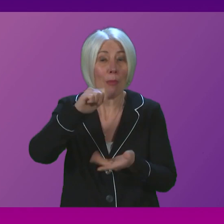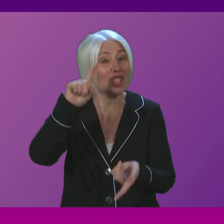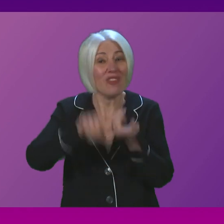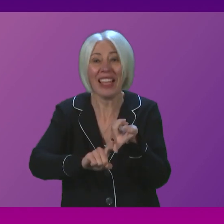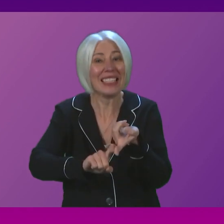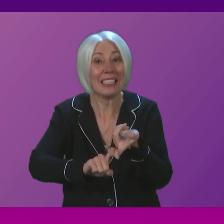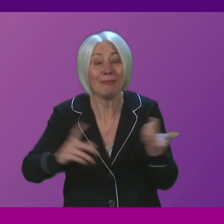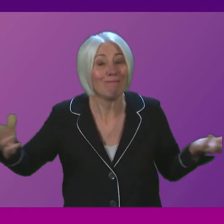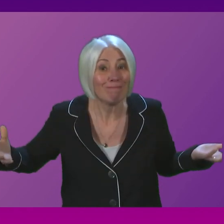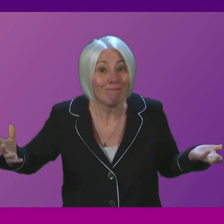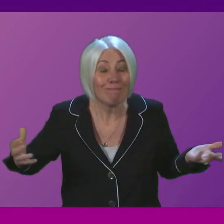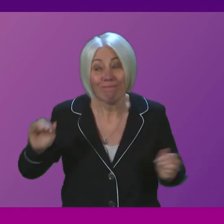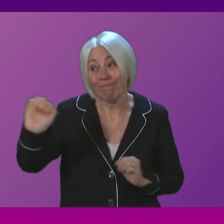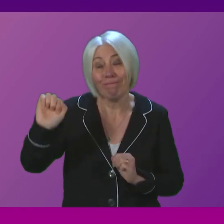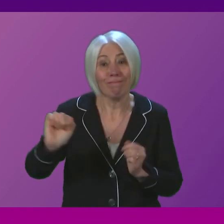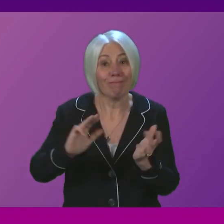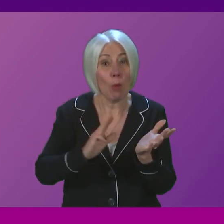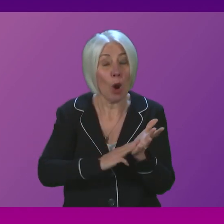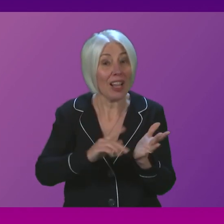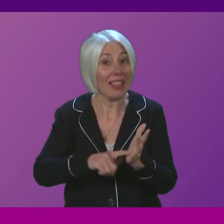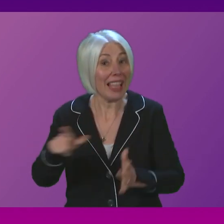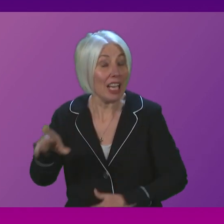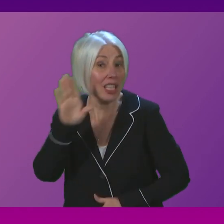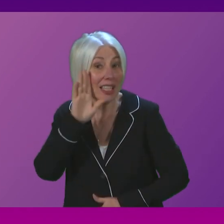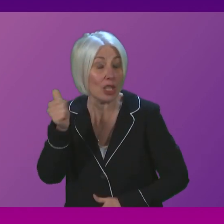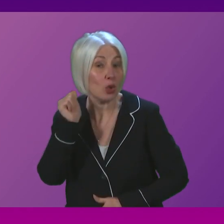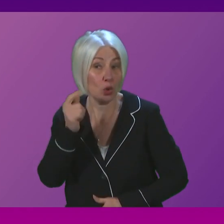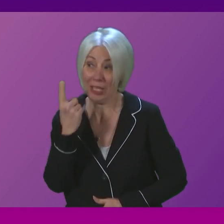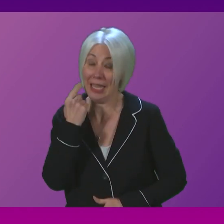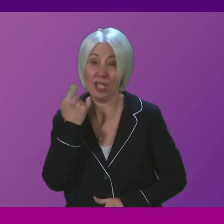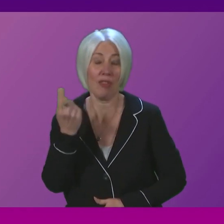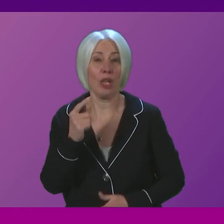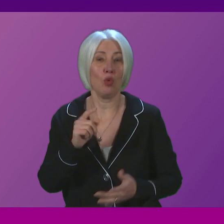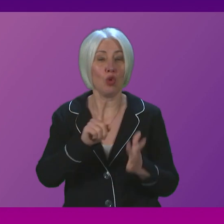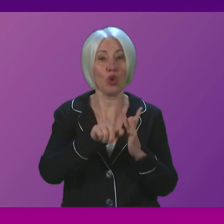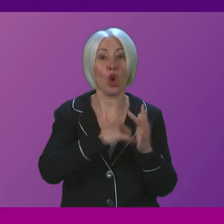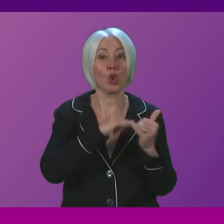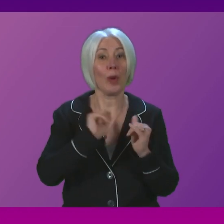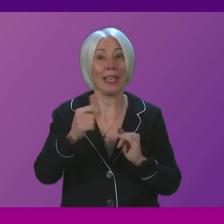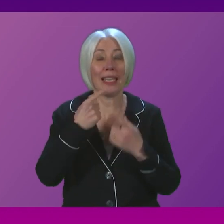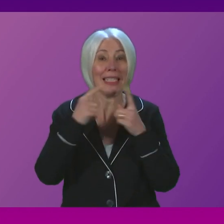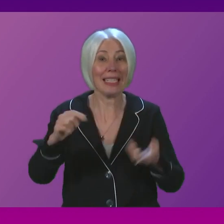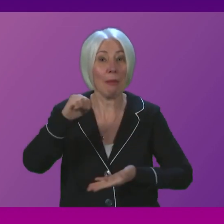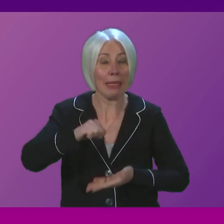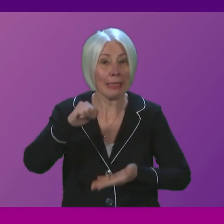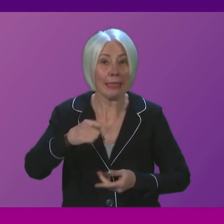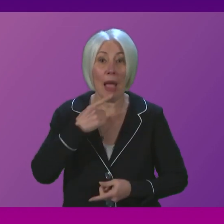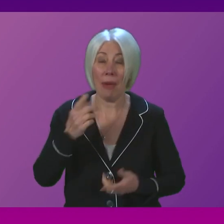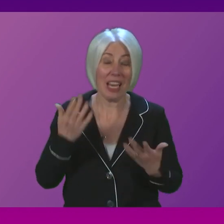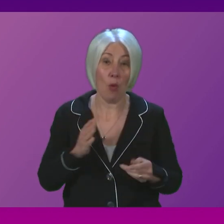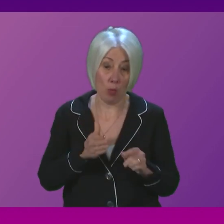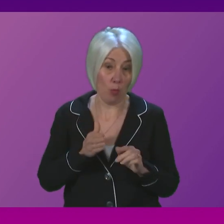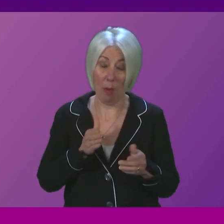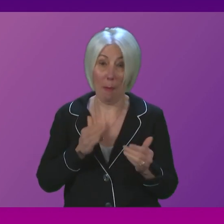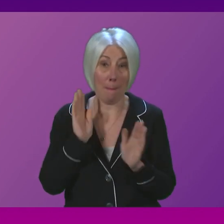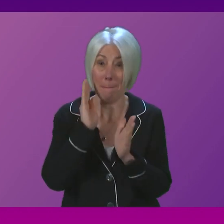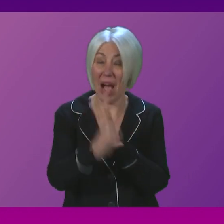can do I don't know if Monica Lennon was listening to John Swinney's statement yesterday but we are at the limit probably beyond the limit